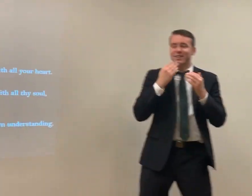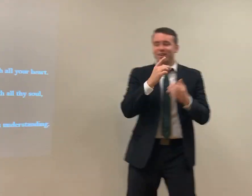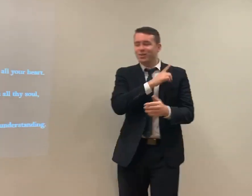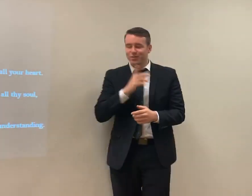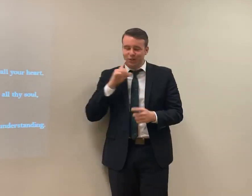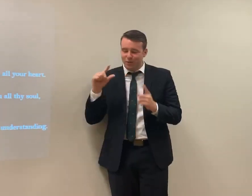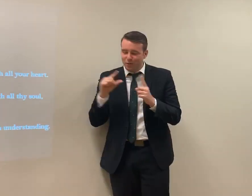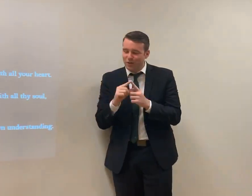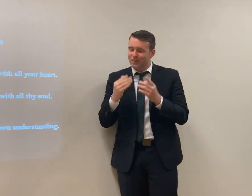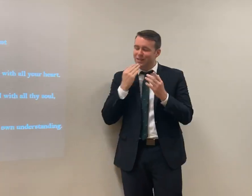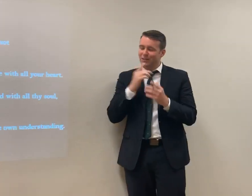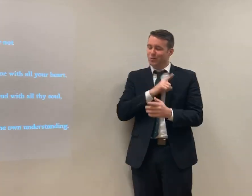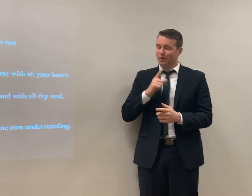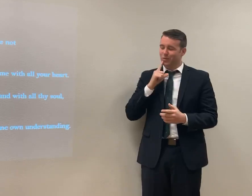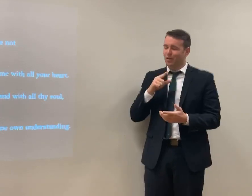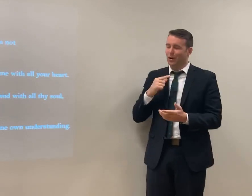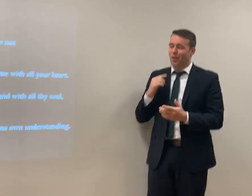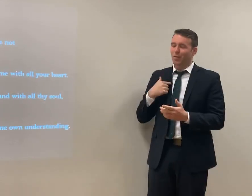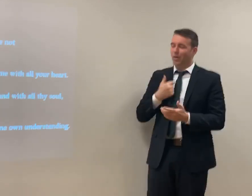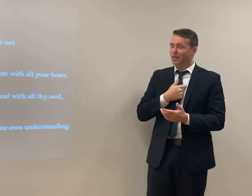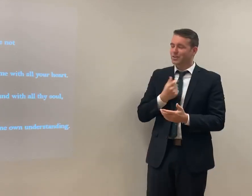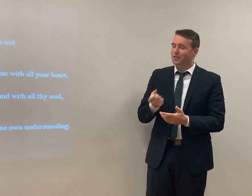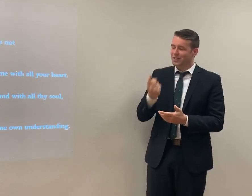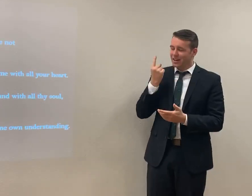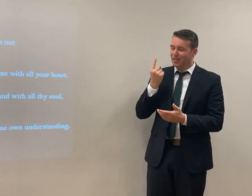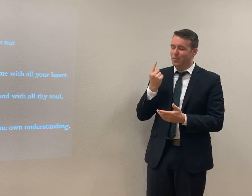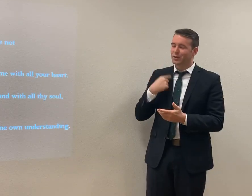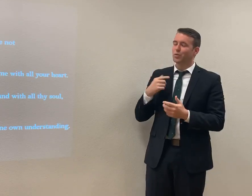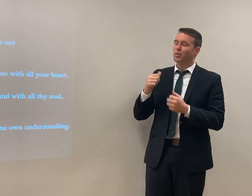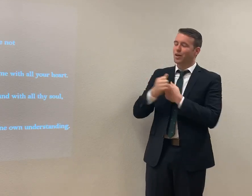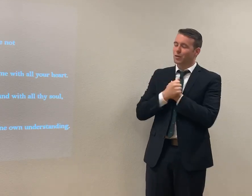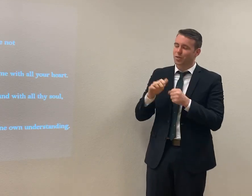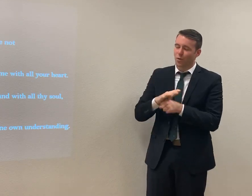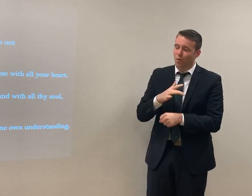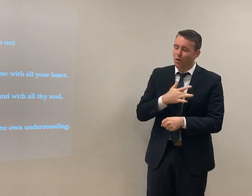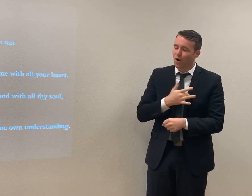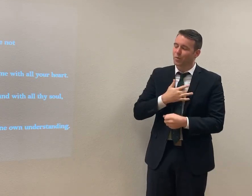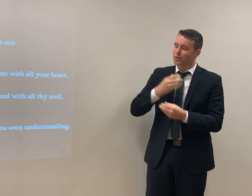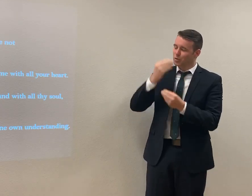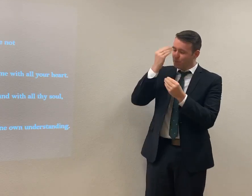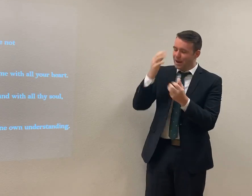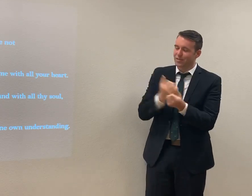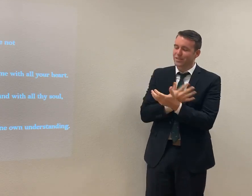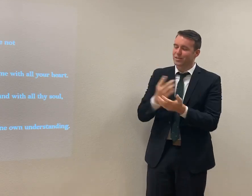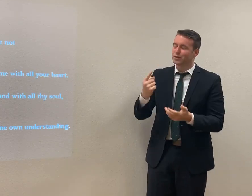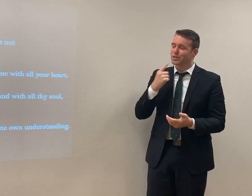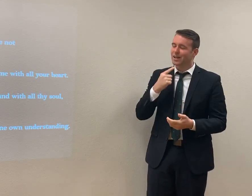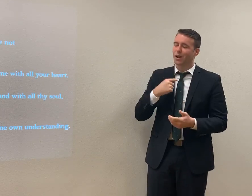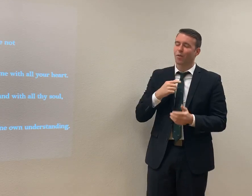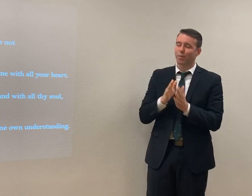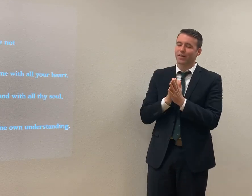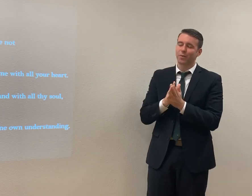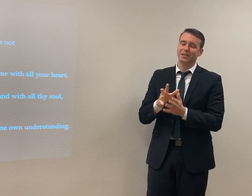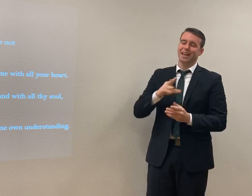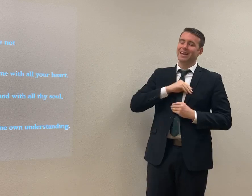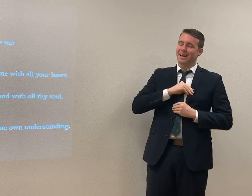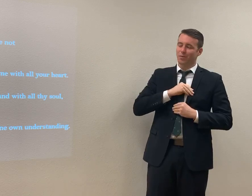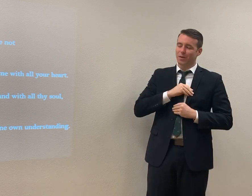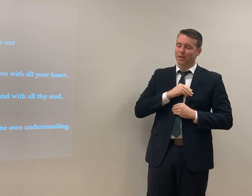Thank you, Lord, for your word. Thank you, Lord, for us understanding that we need to love you with our whole heart. We need to obey everything that you say. And I pray that we take it and we